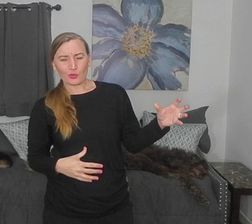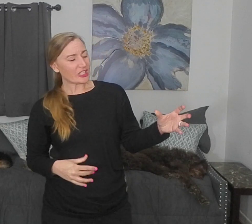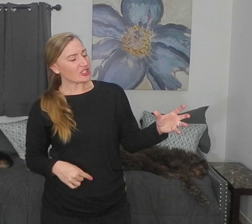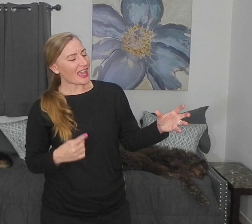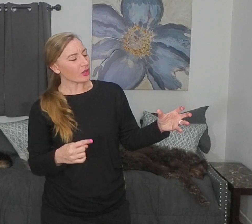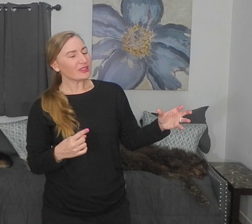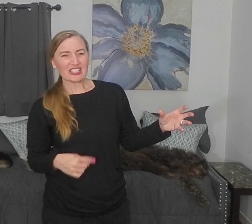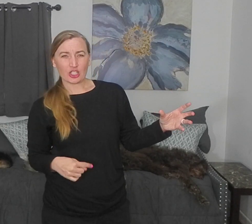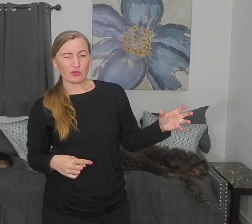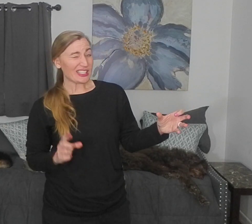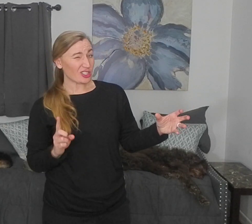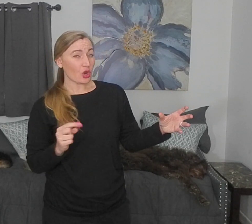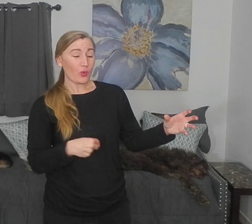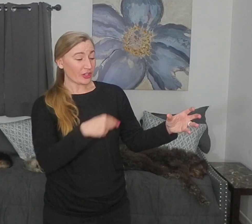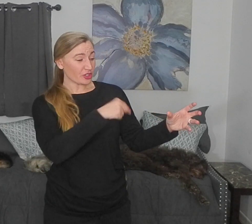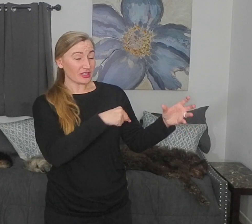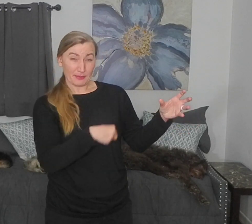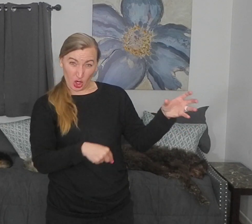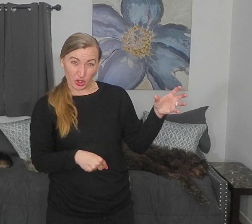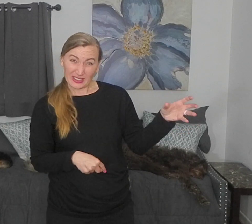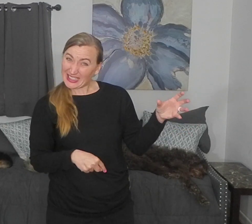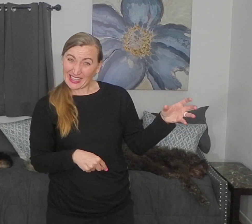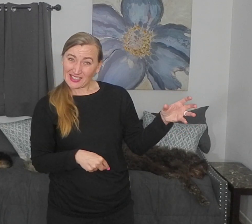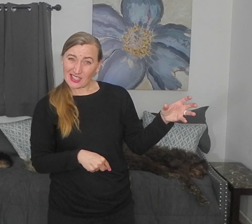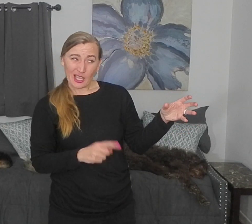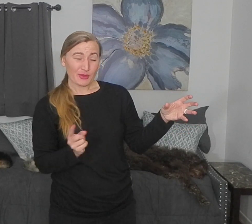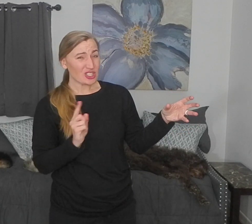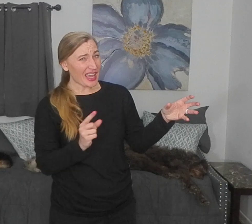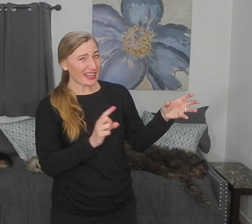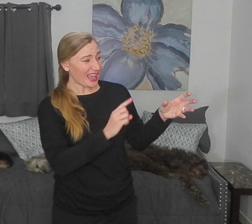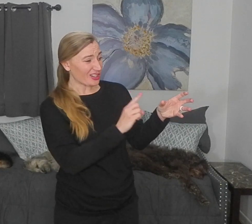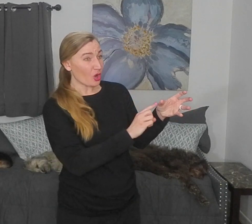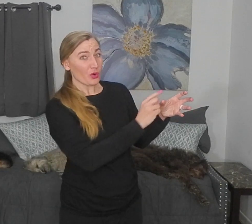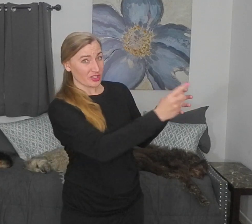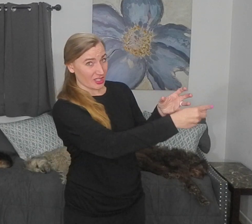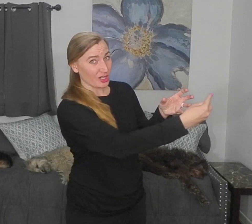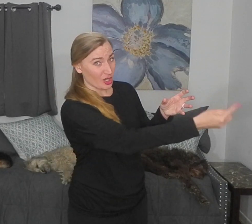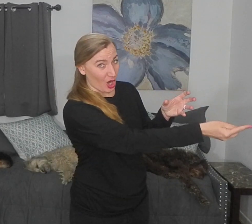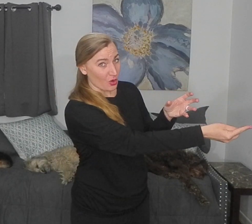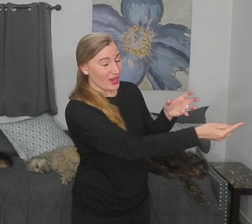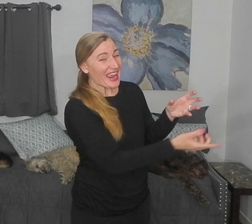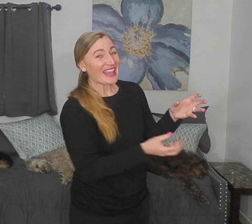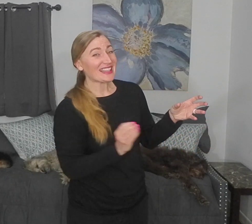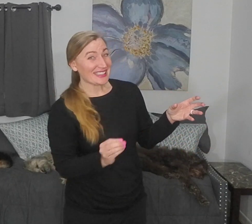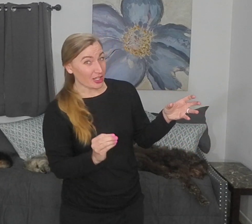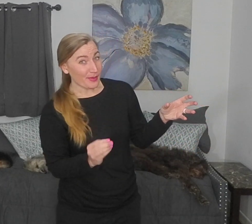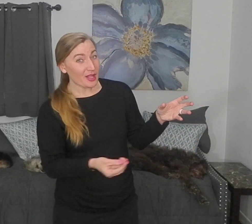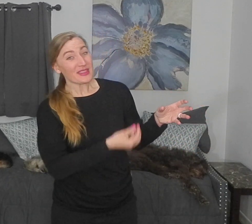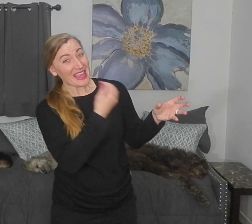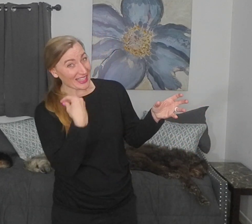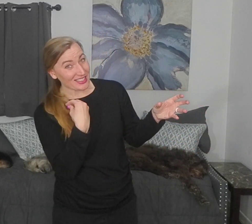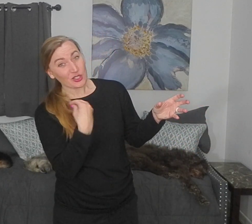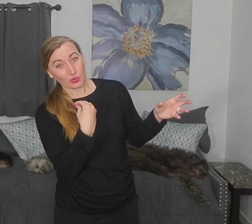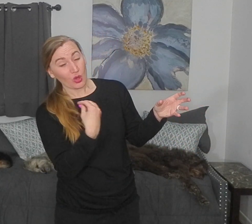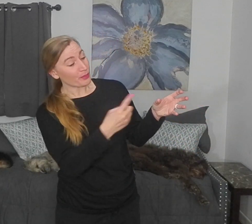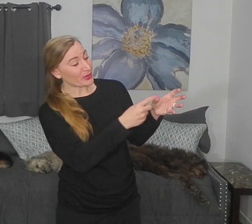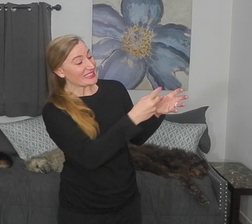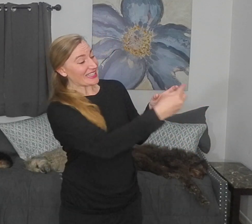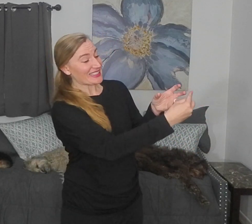reach, not only do you need to know where your limb currently is, but you kind of got to know where it's going to go. And the cerebellum, that's its role predicting